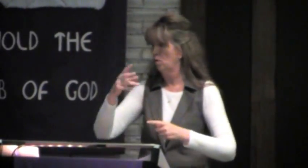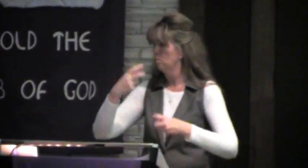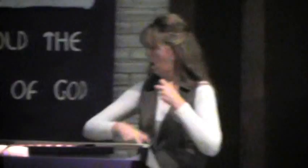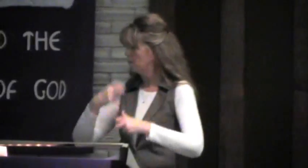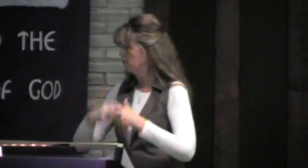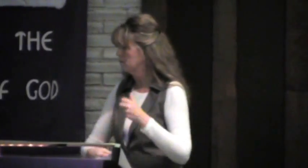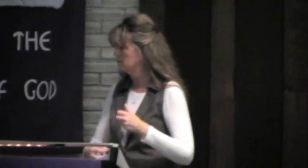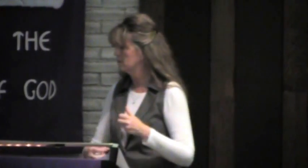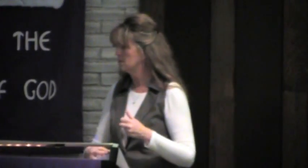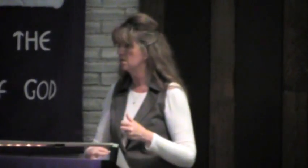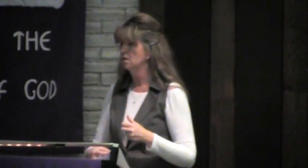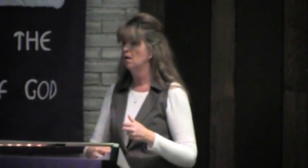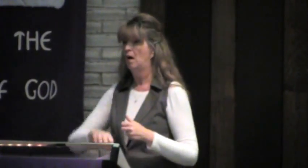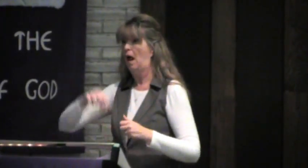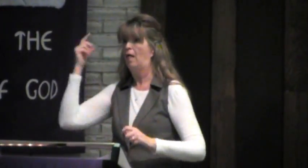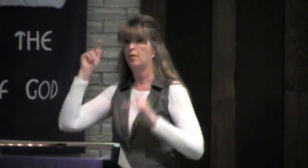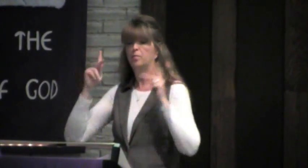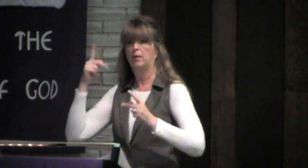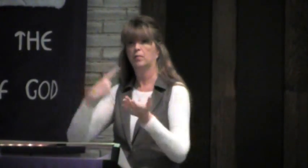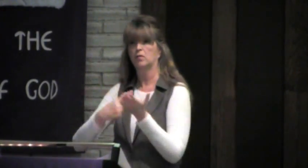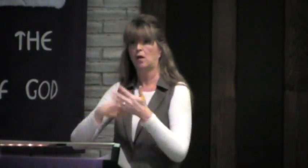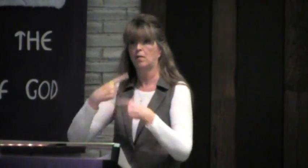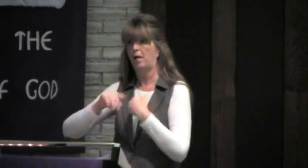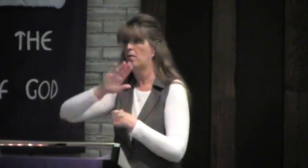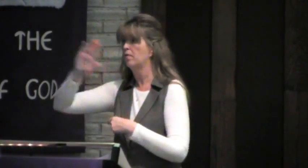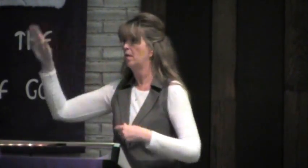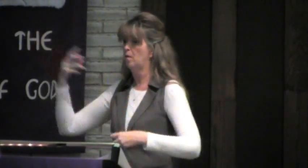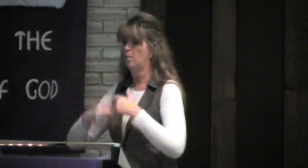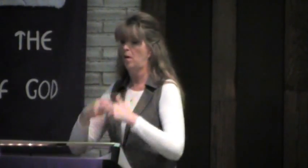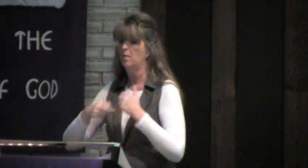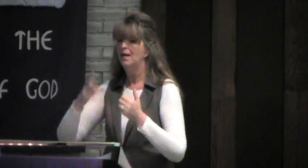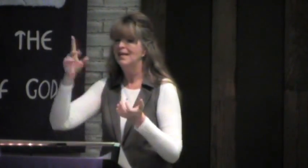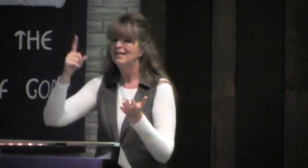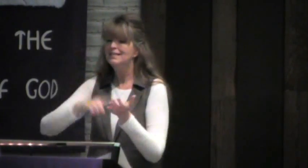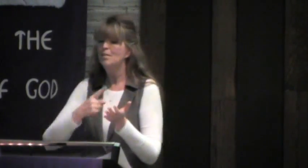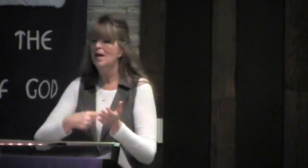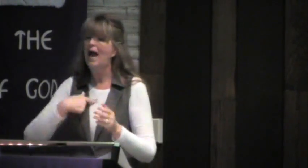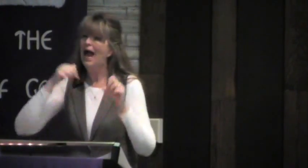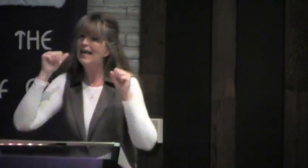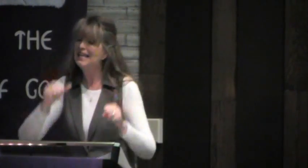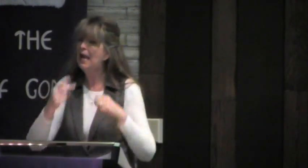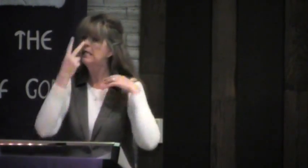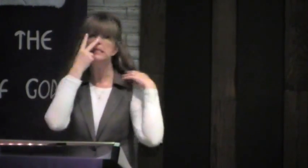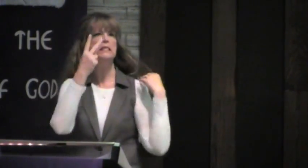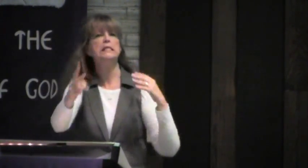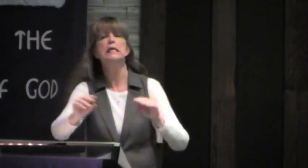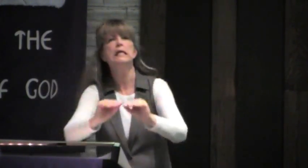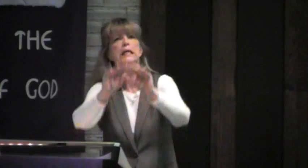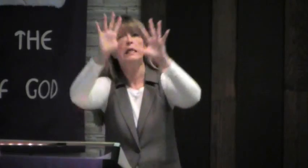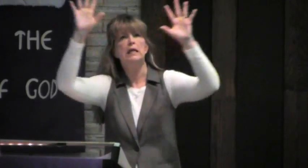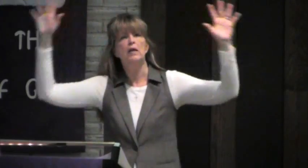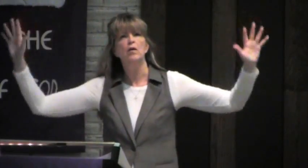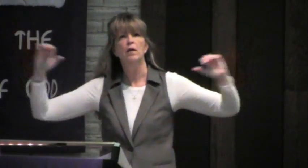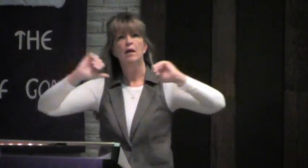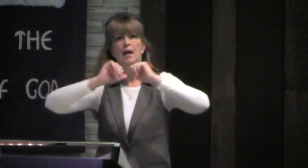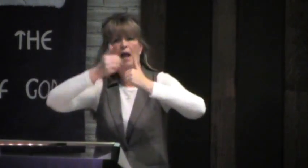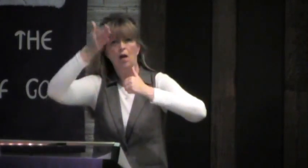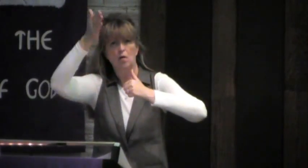You know, when we are discussing your problems, and other people talk about their problems, sometimes I really can see